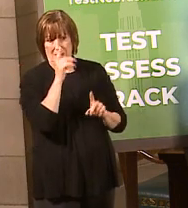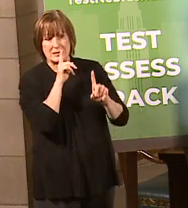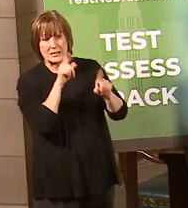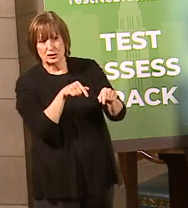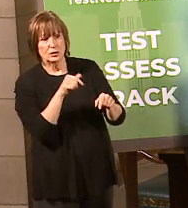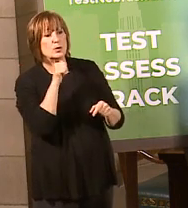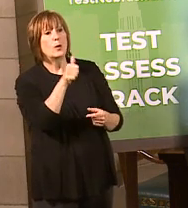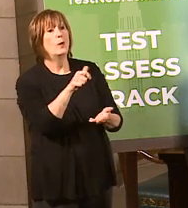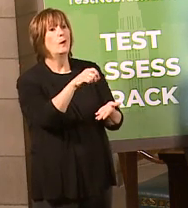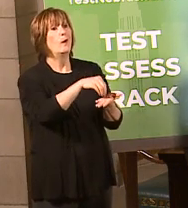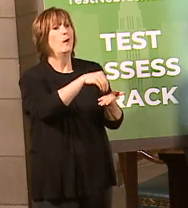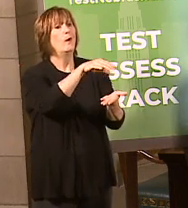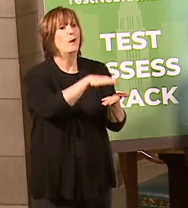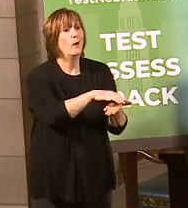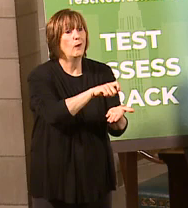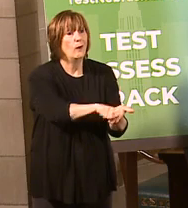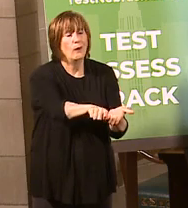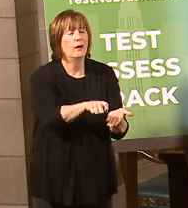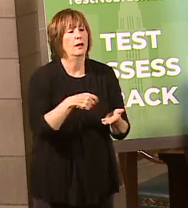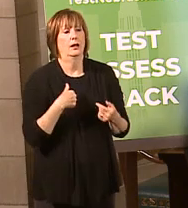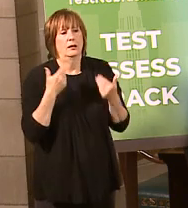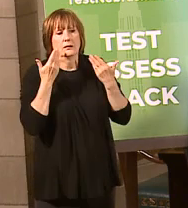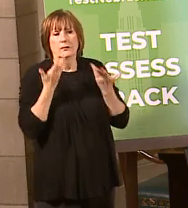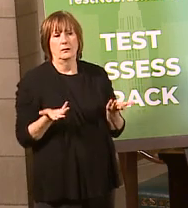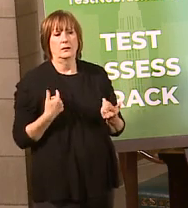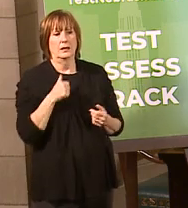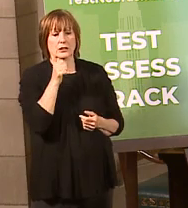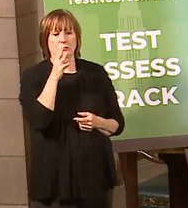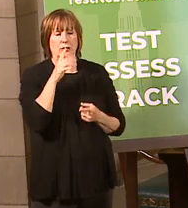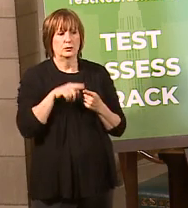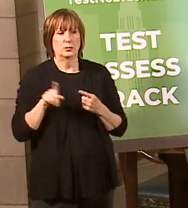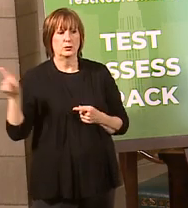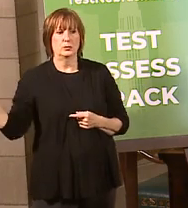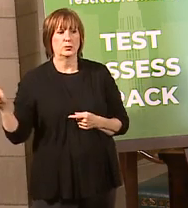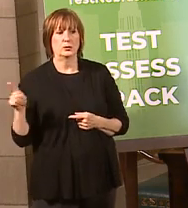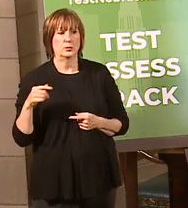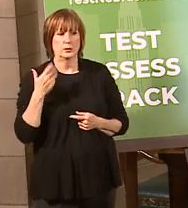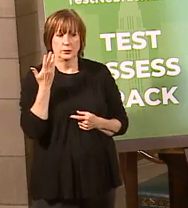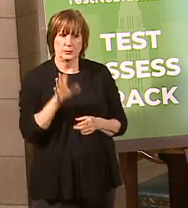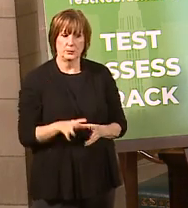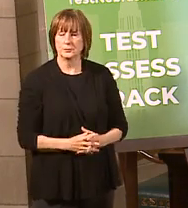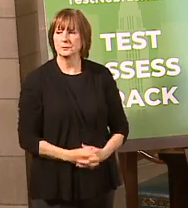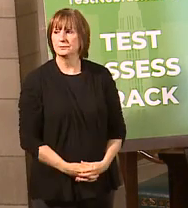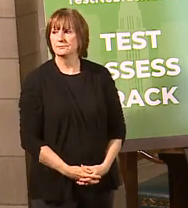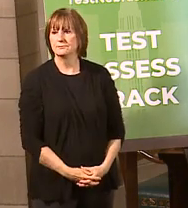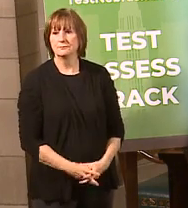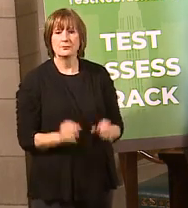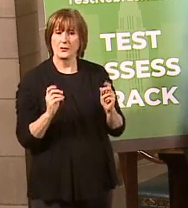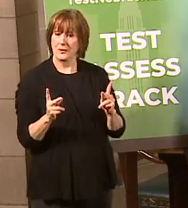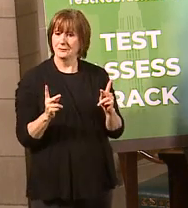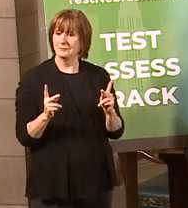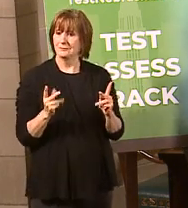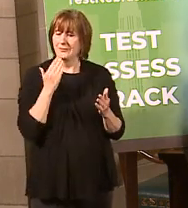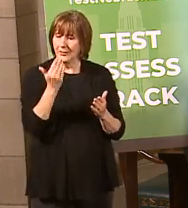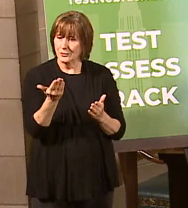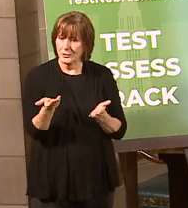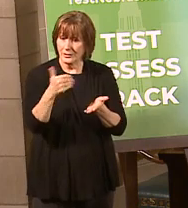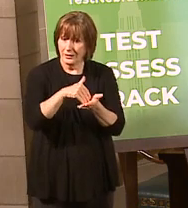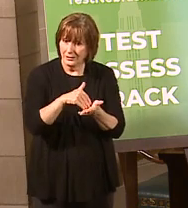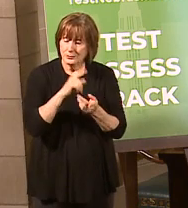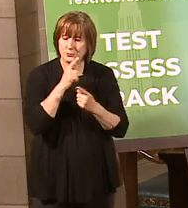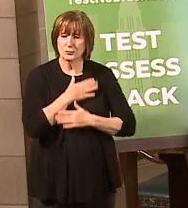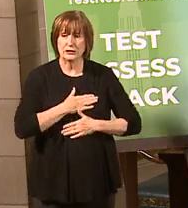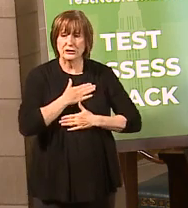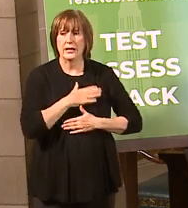that. So, don't take that as gospel. Because, again, I have not talked to Bob. So, I don't know that he did do that. All right, folks. Again, thank you very much.